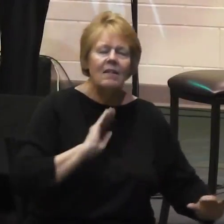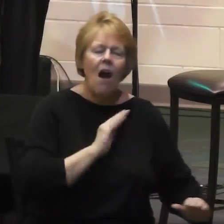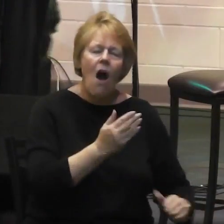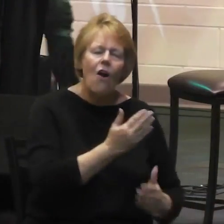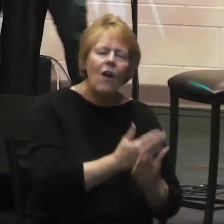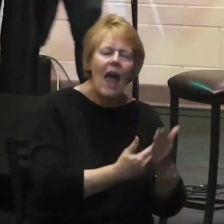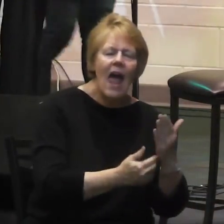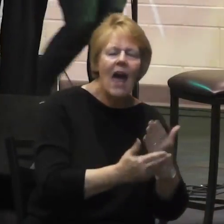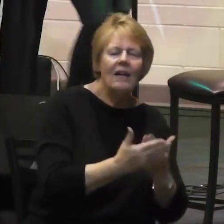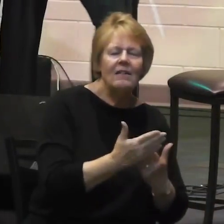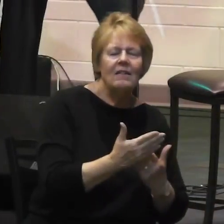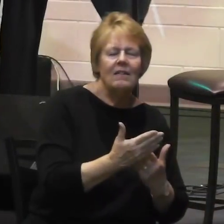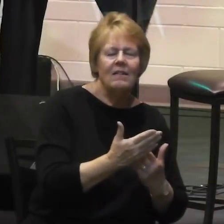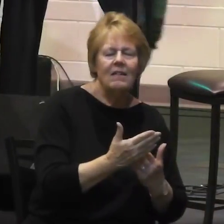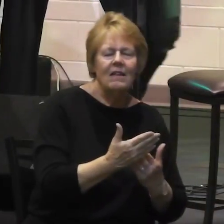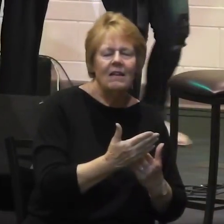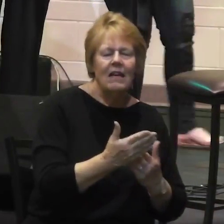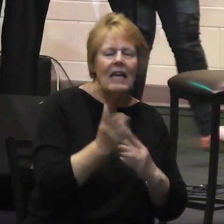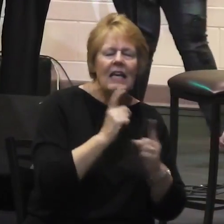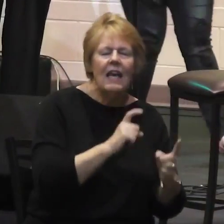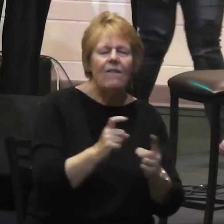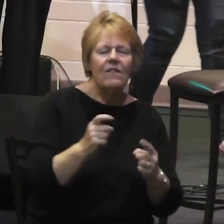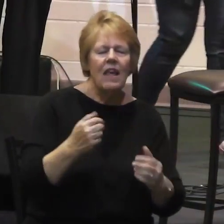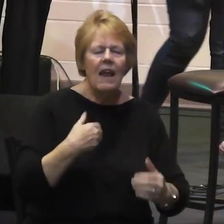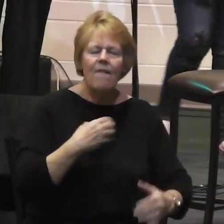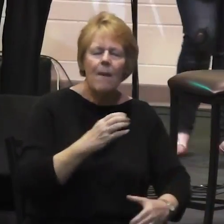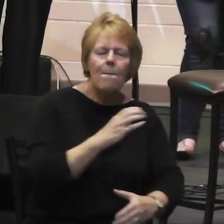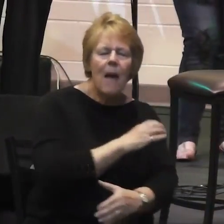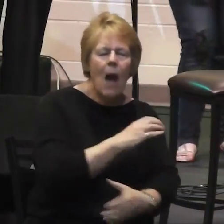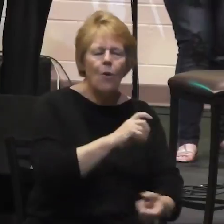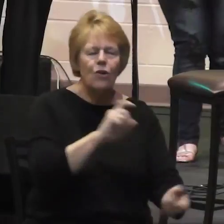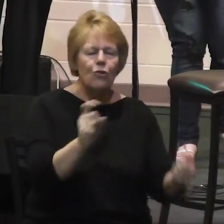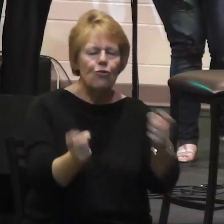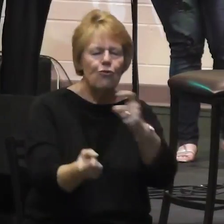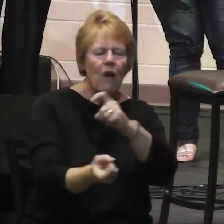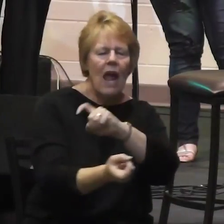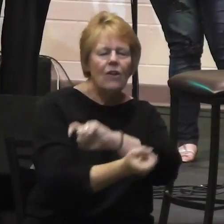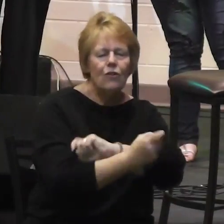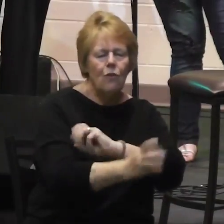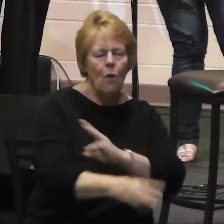gifts that have the power to transform humanity.